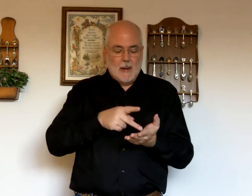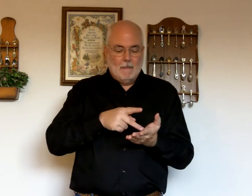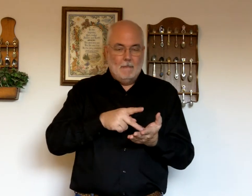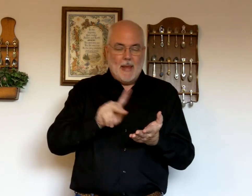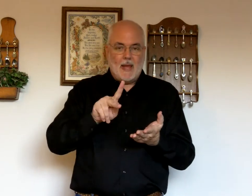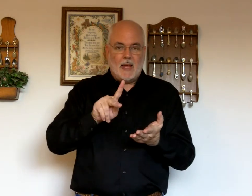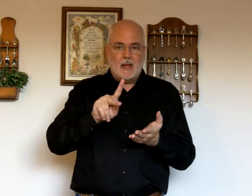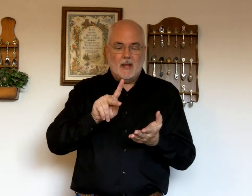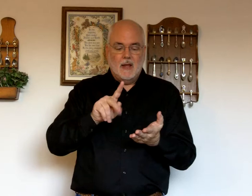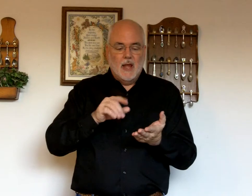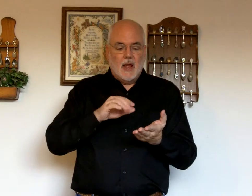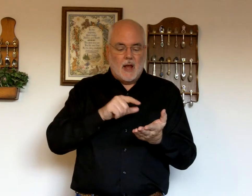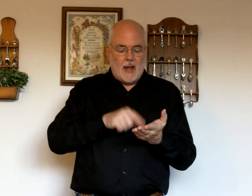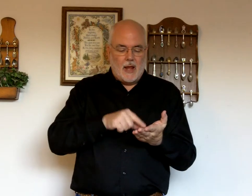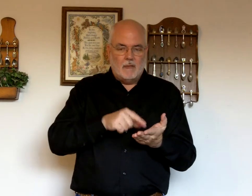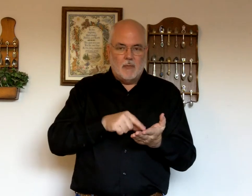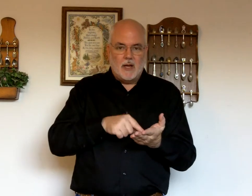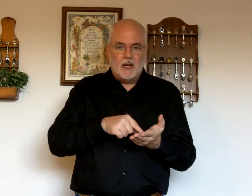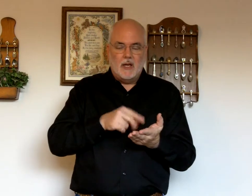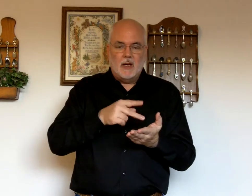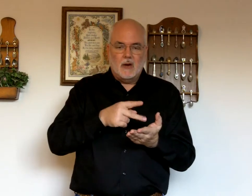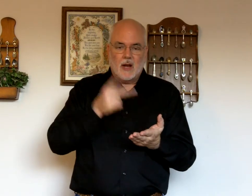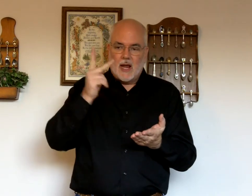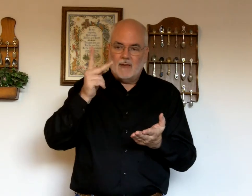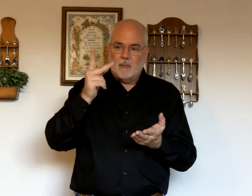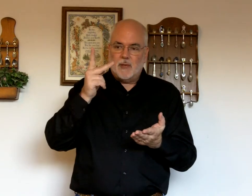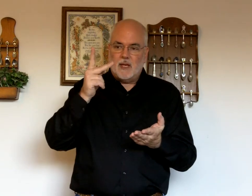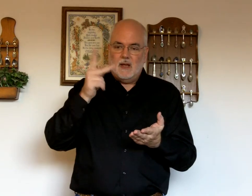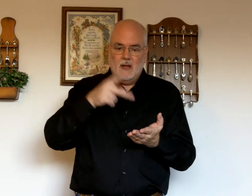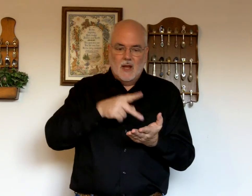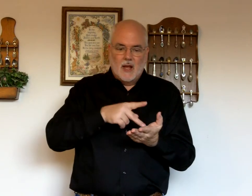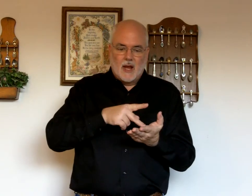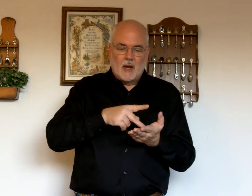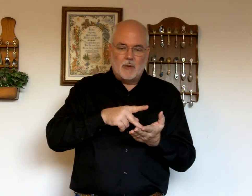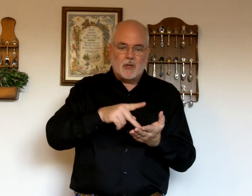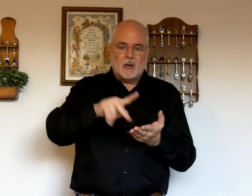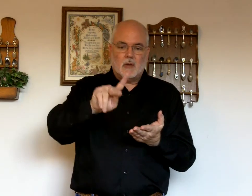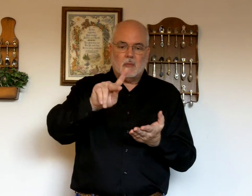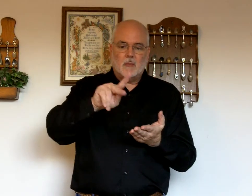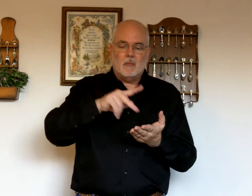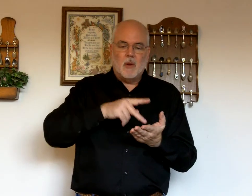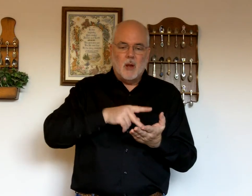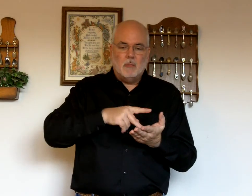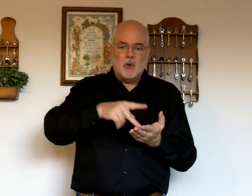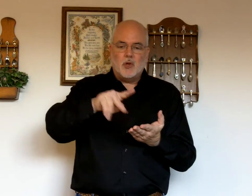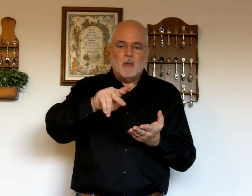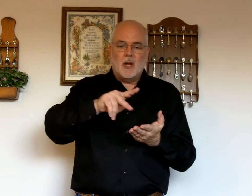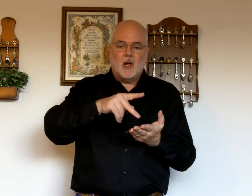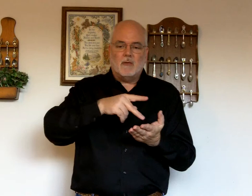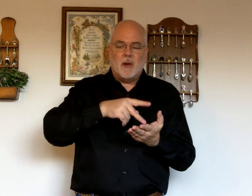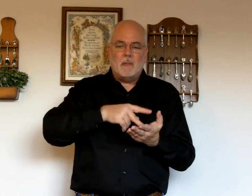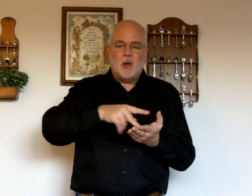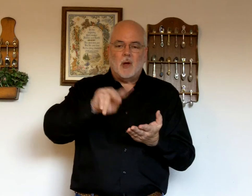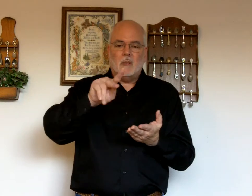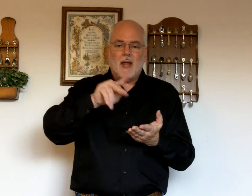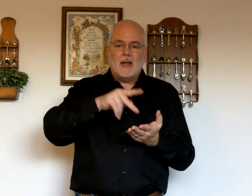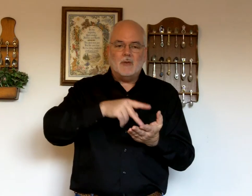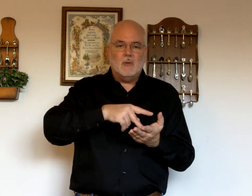Pay. I have money here. I have a P. And a ton. Push the money off my palm. At you.